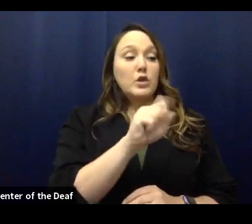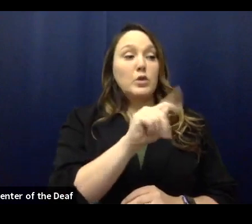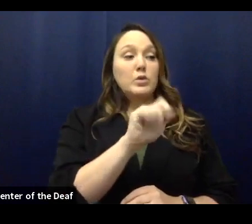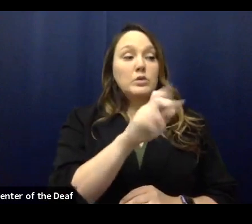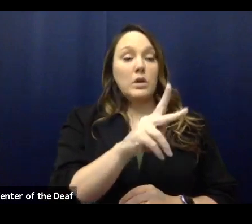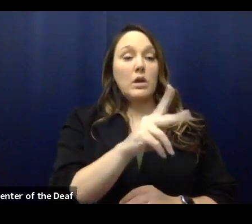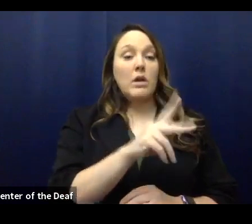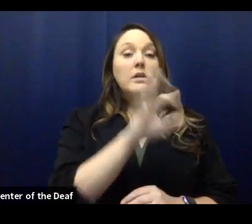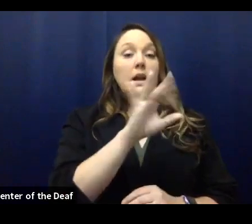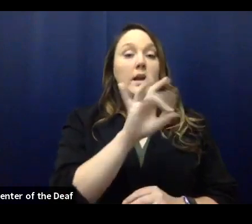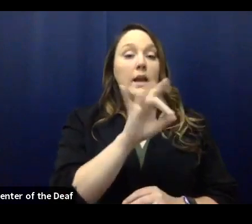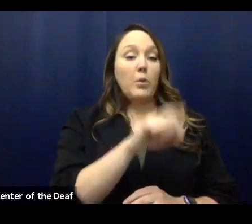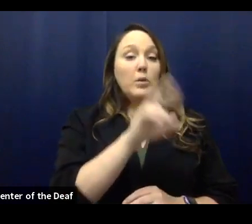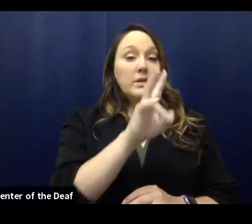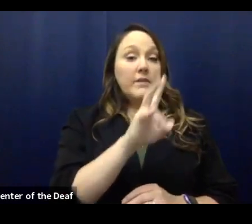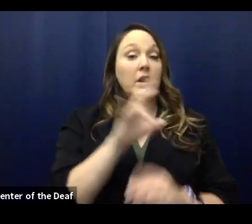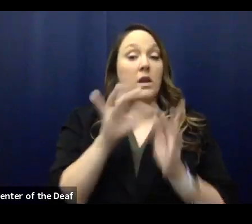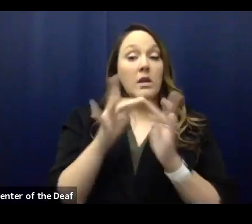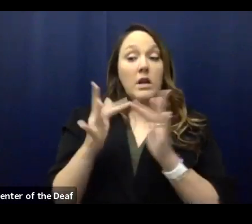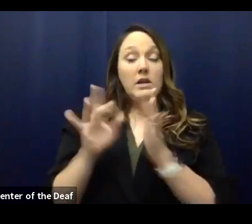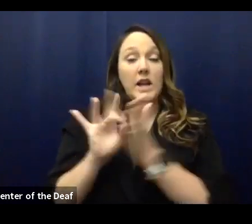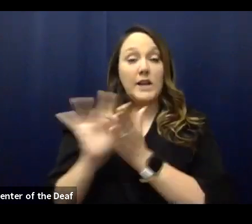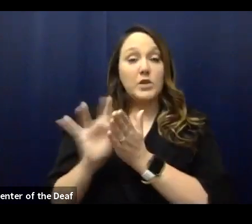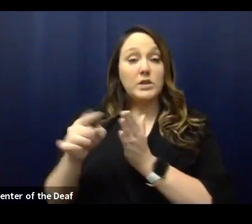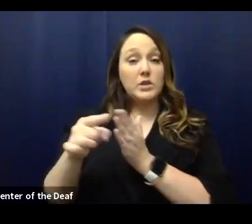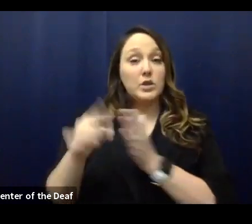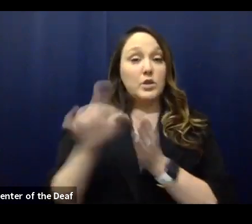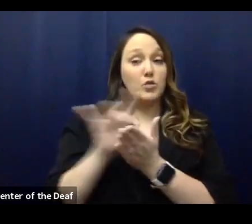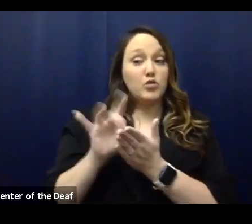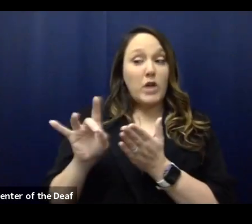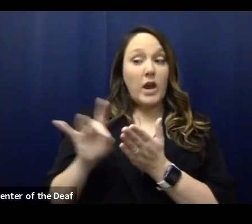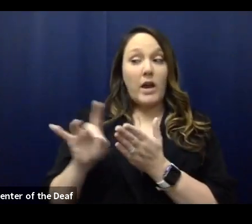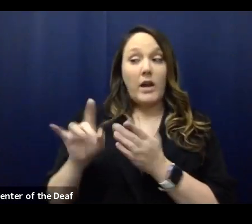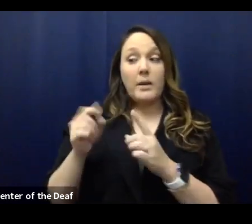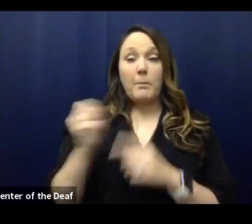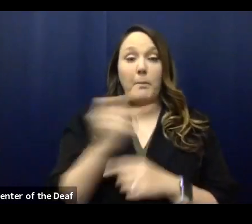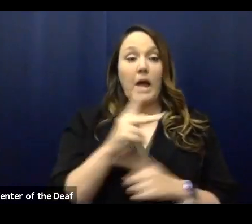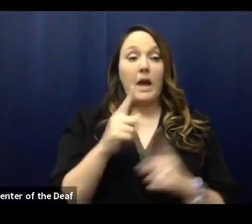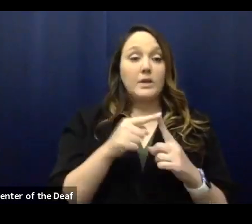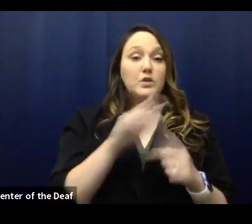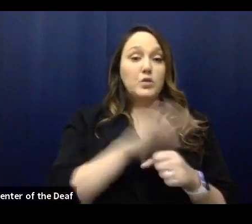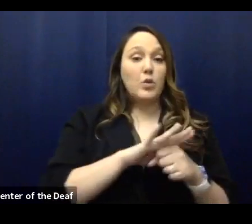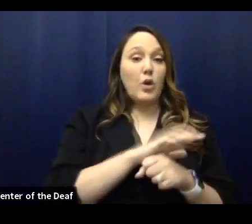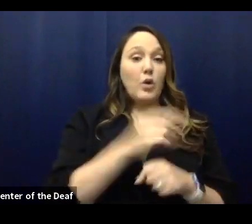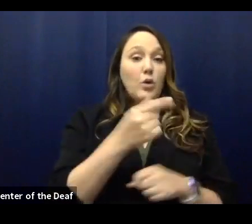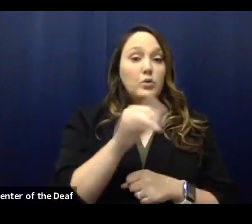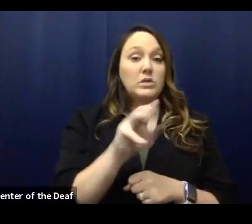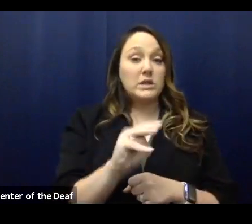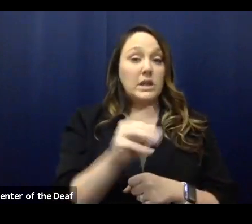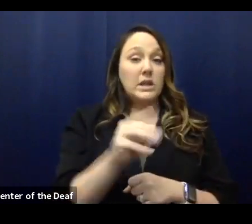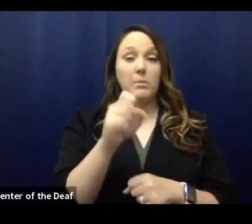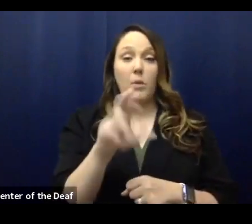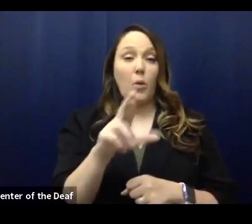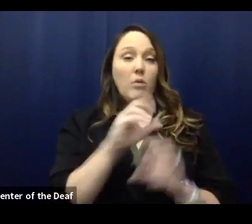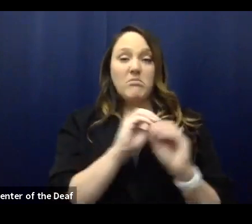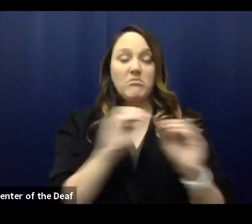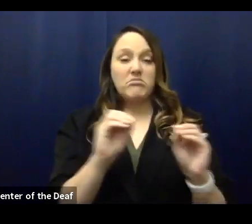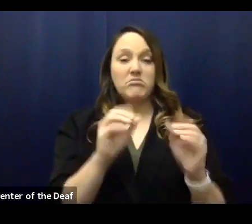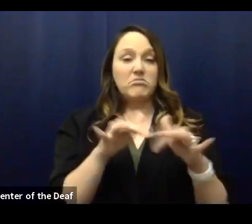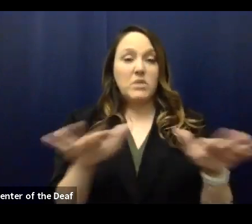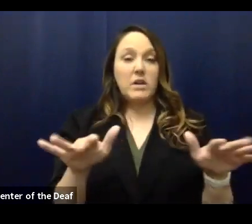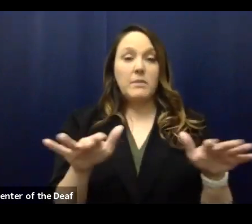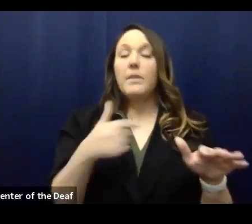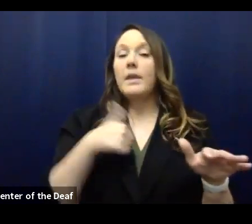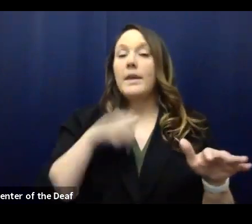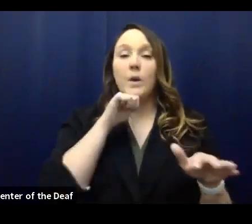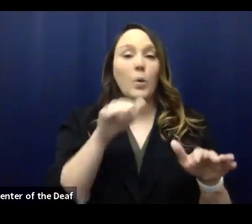through contact tracing, have you been able to track any cases back to local gyms, or do you not see much spread at gyms? We haven't specifically